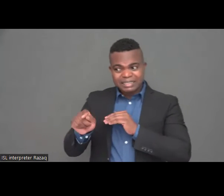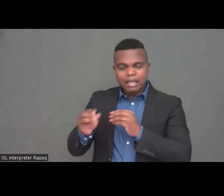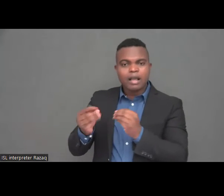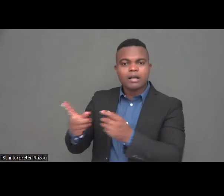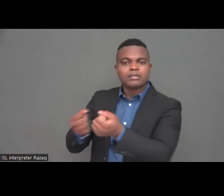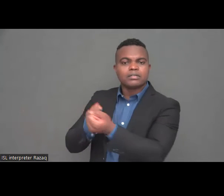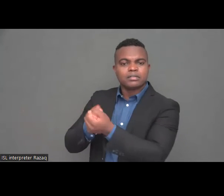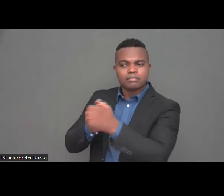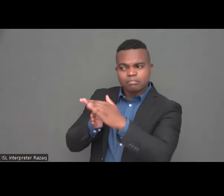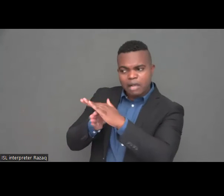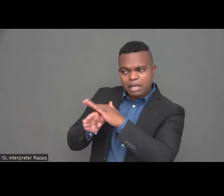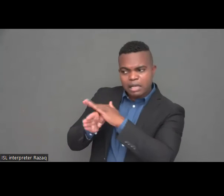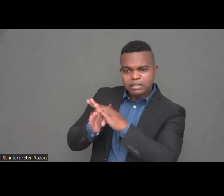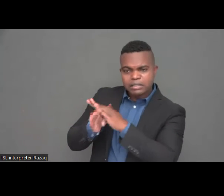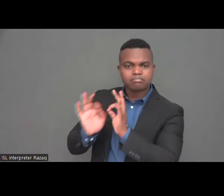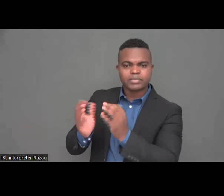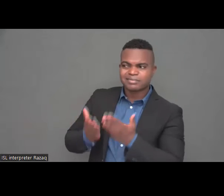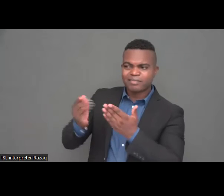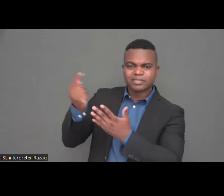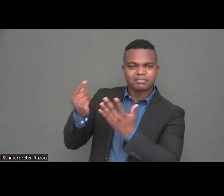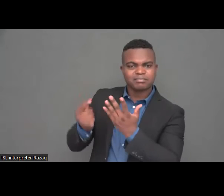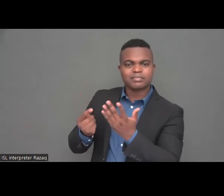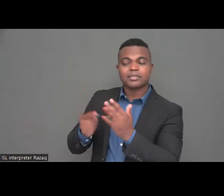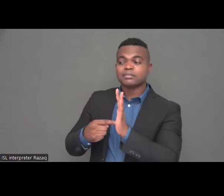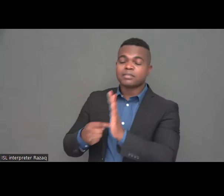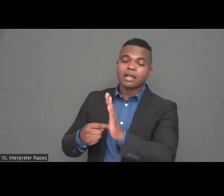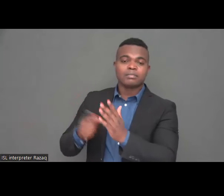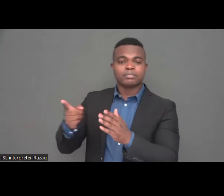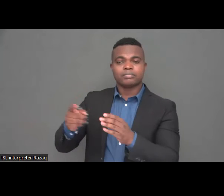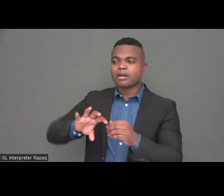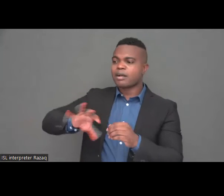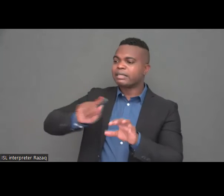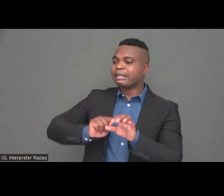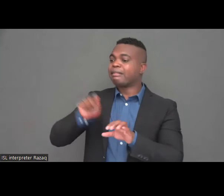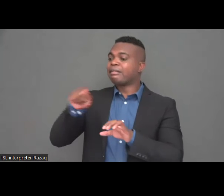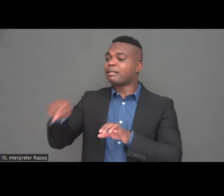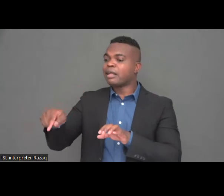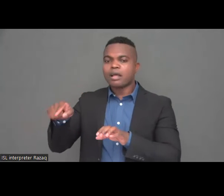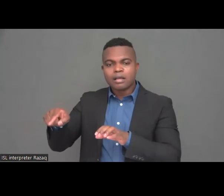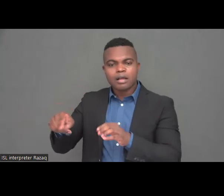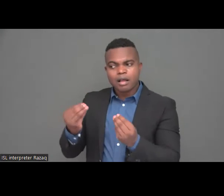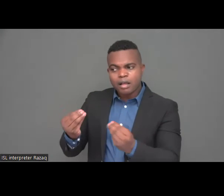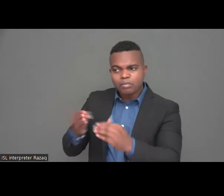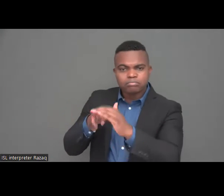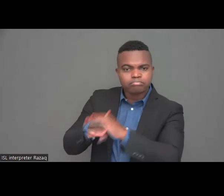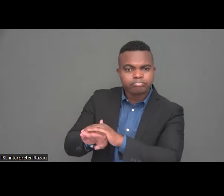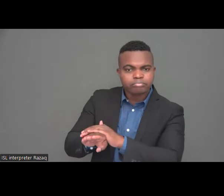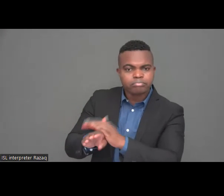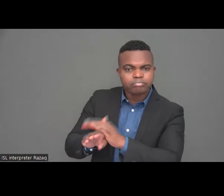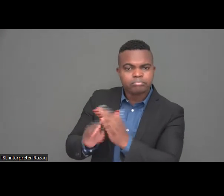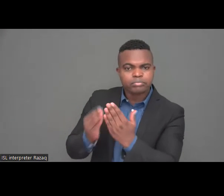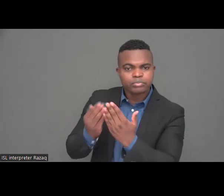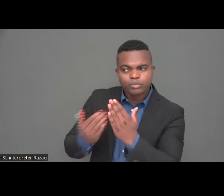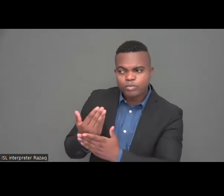and social protection. Finally, we are aware that many